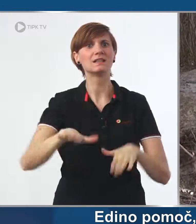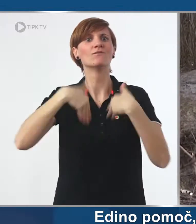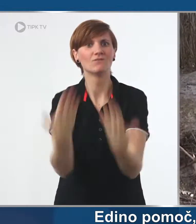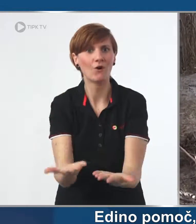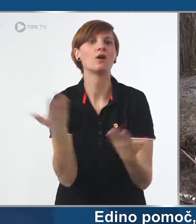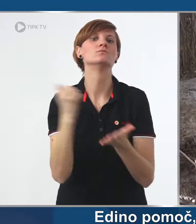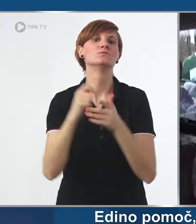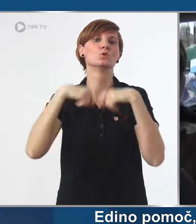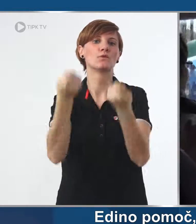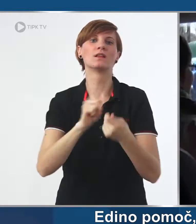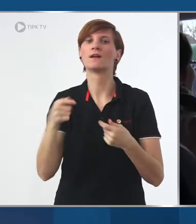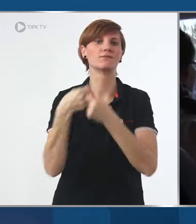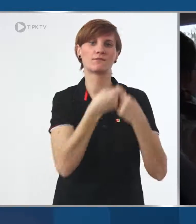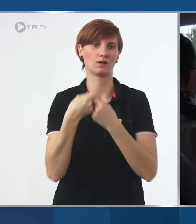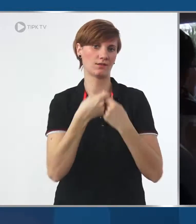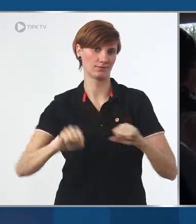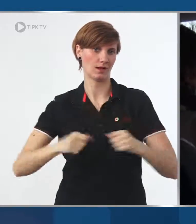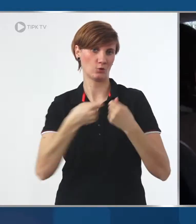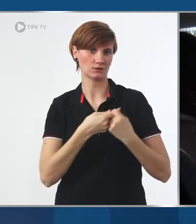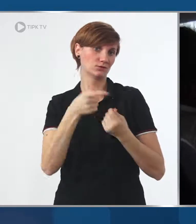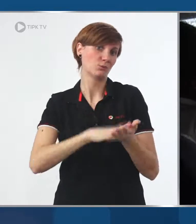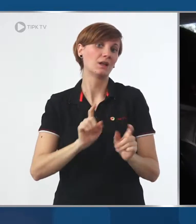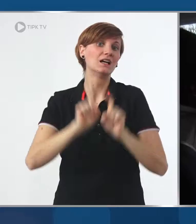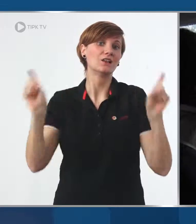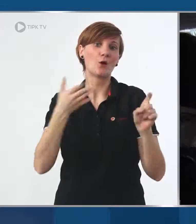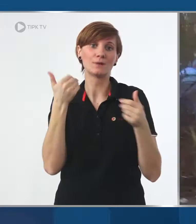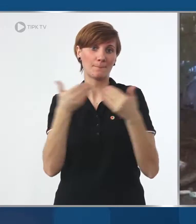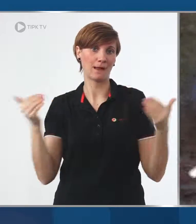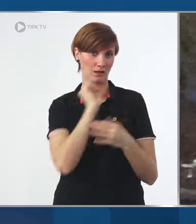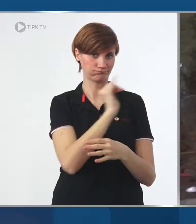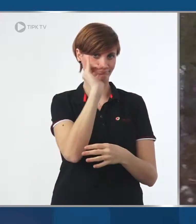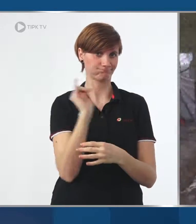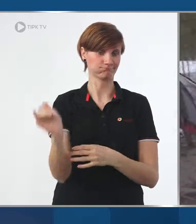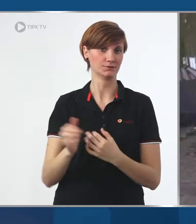women get on the ground is from NGOs such as Gynecology Without Borders.